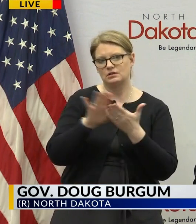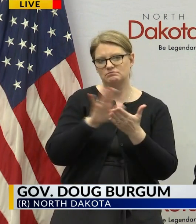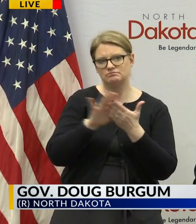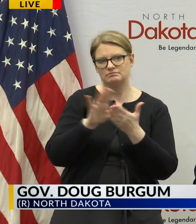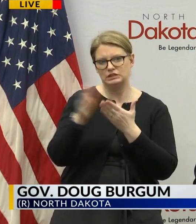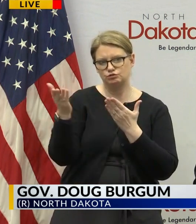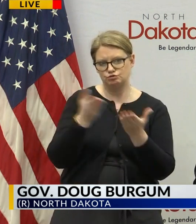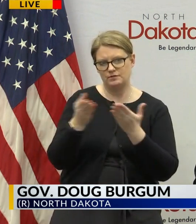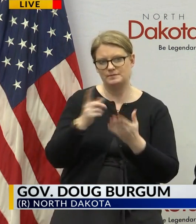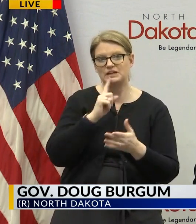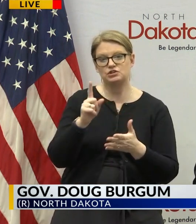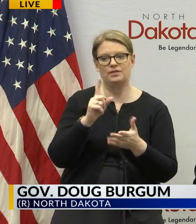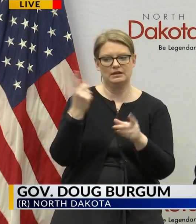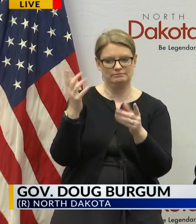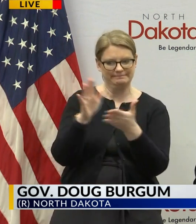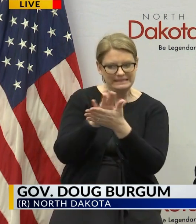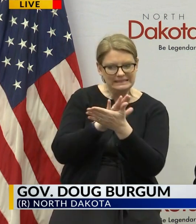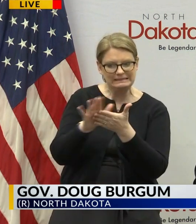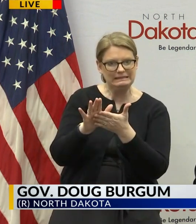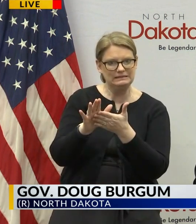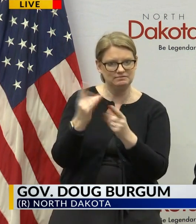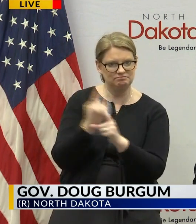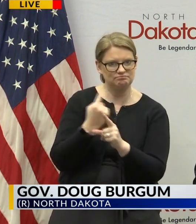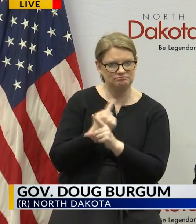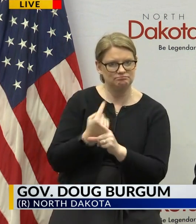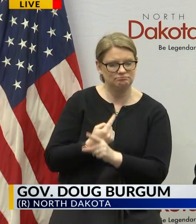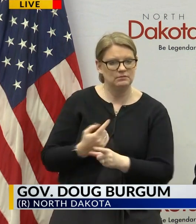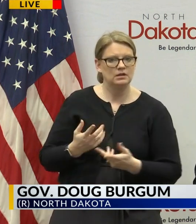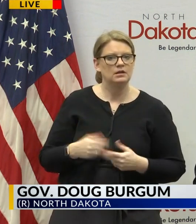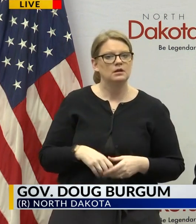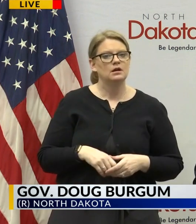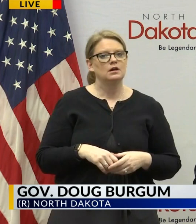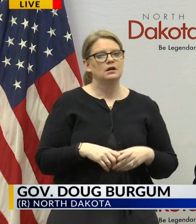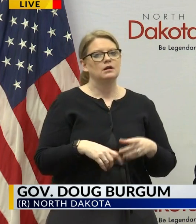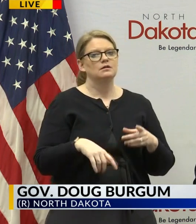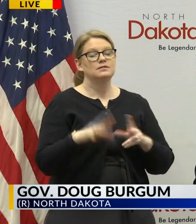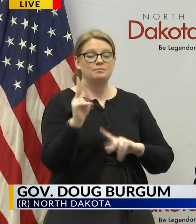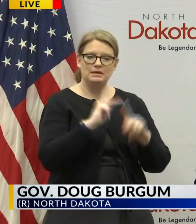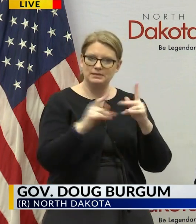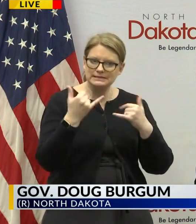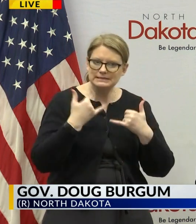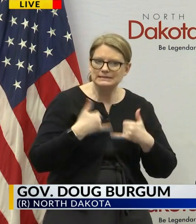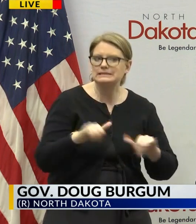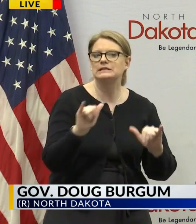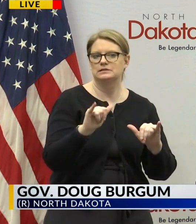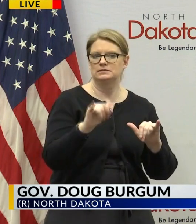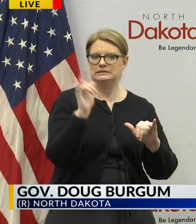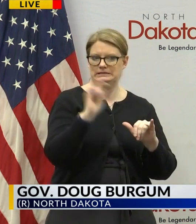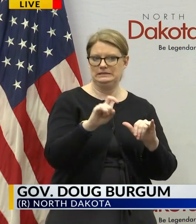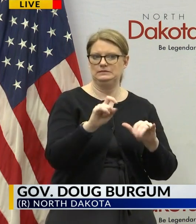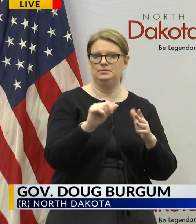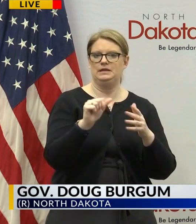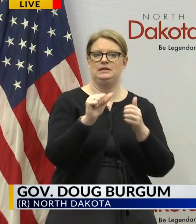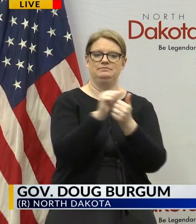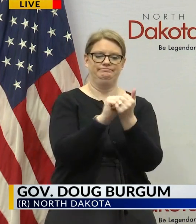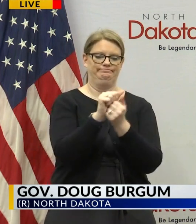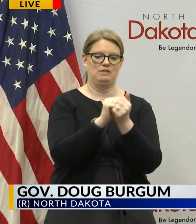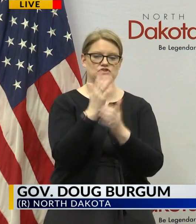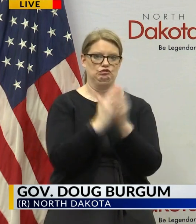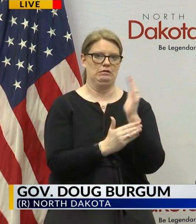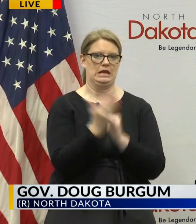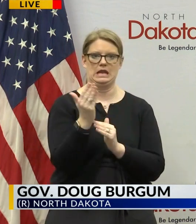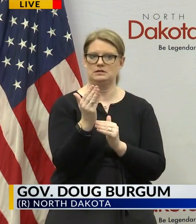make sure that they've got regular cleaning uh people should still make sure that they're practicing their own hygiene and hand hygiene